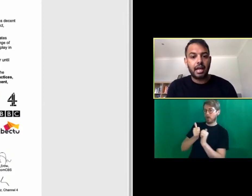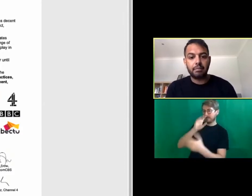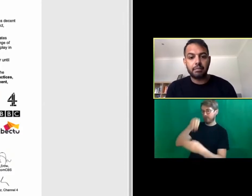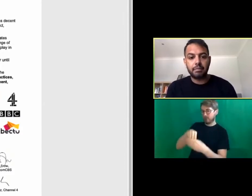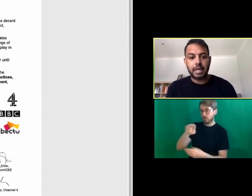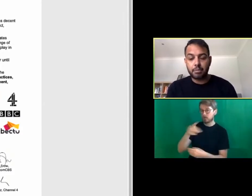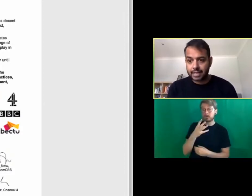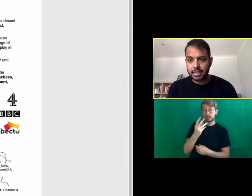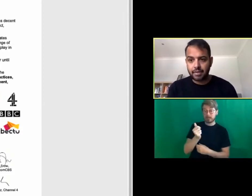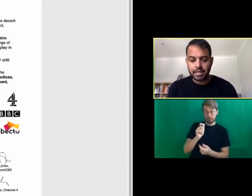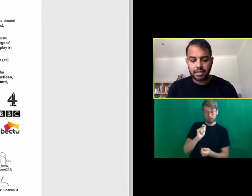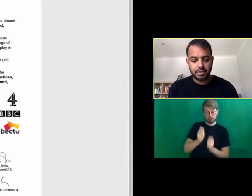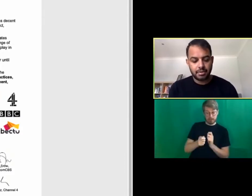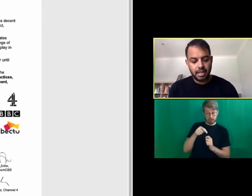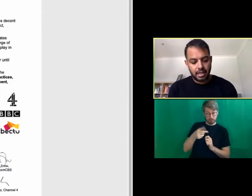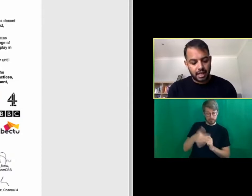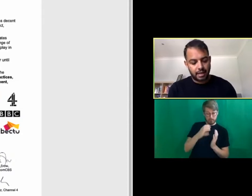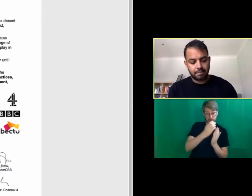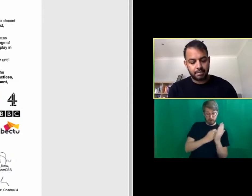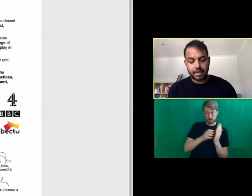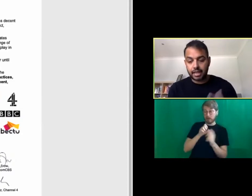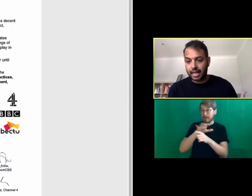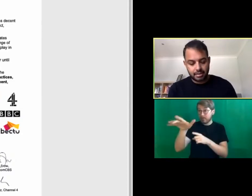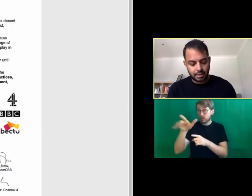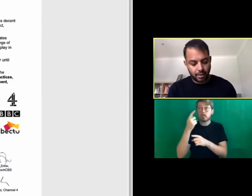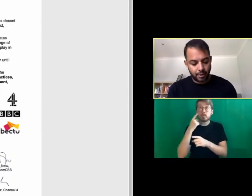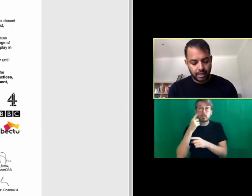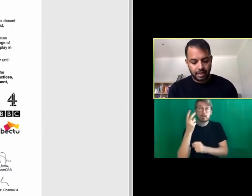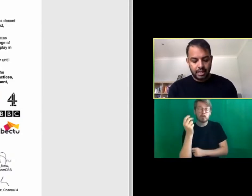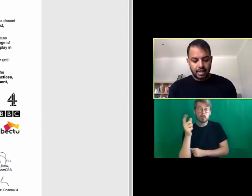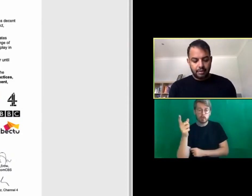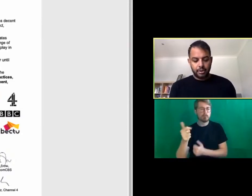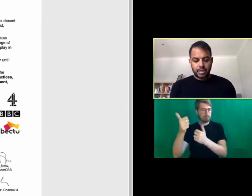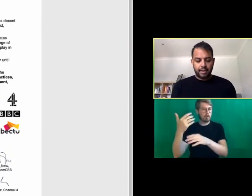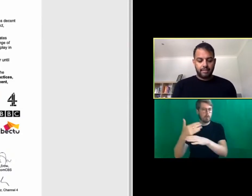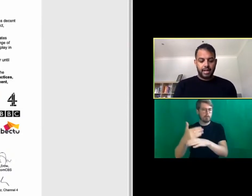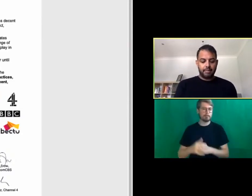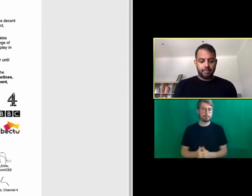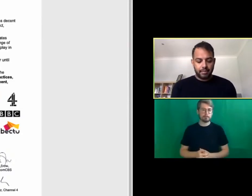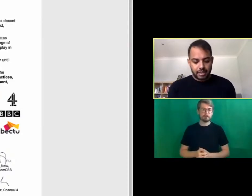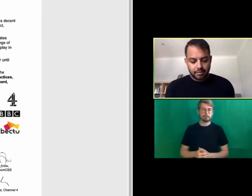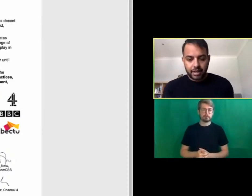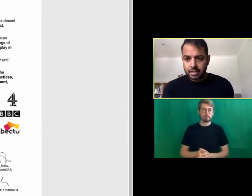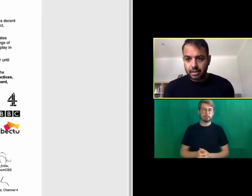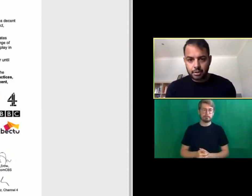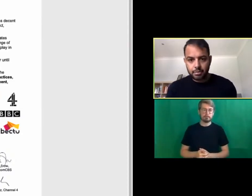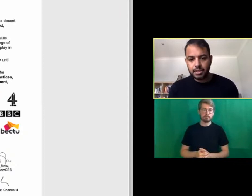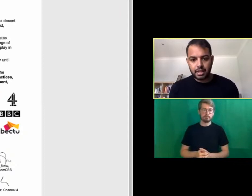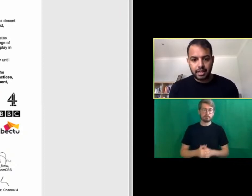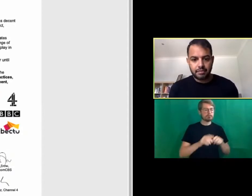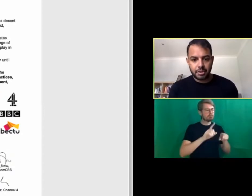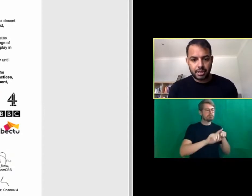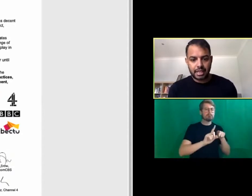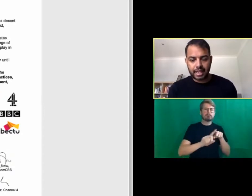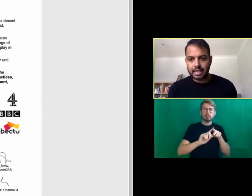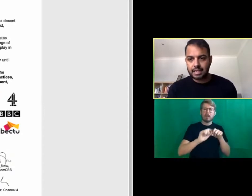in practice very soon and again doing great work. We also have various other groups